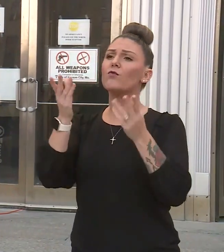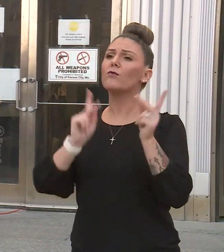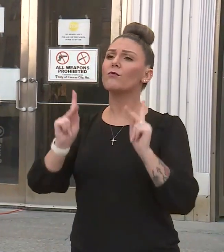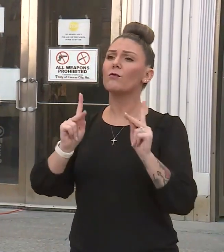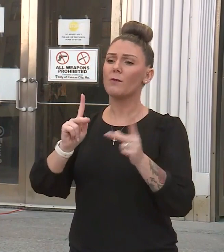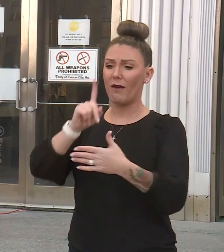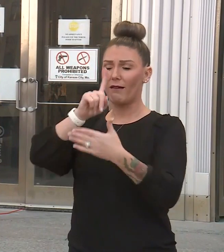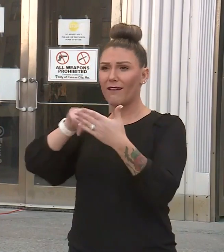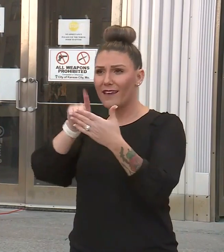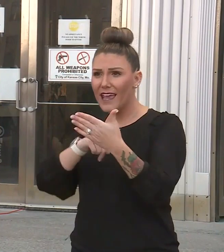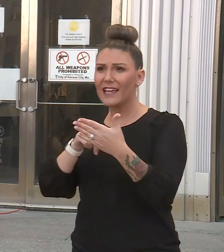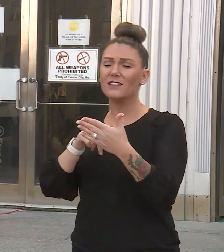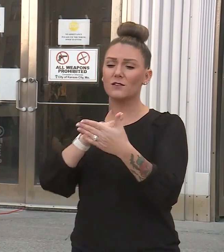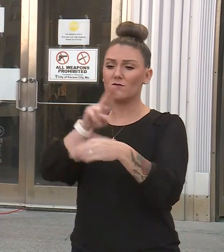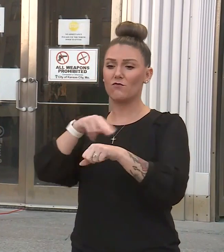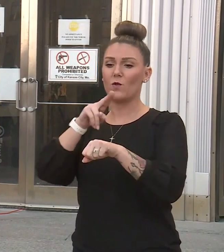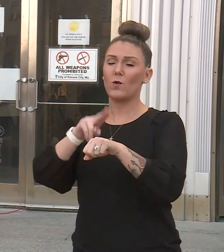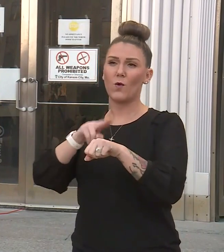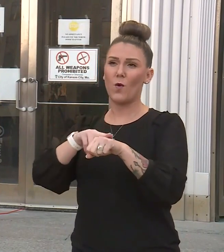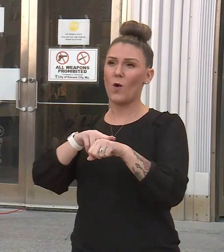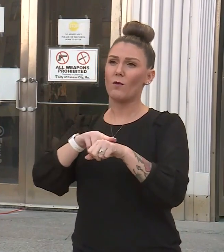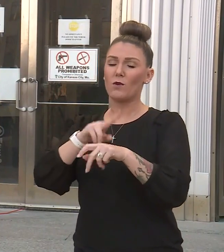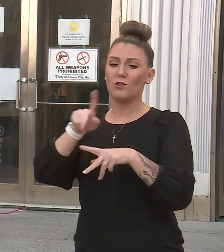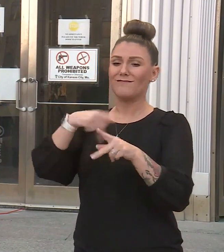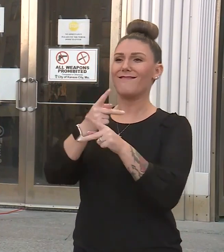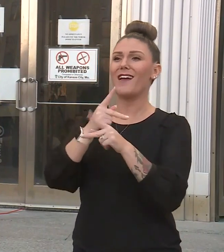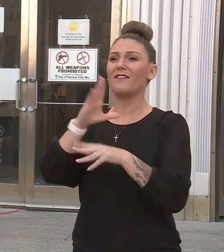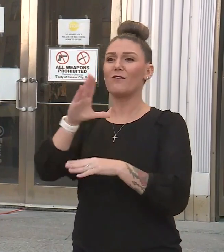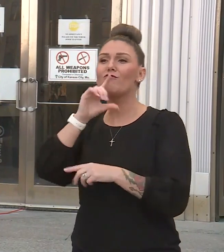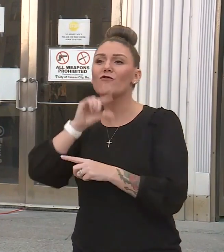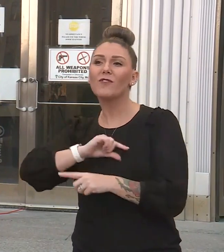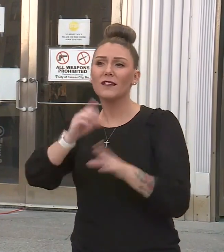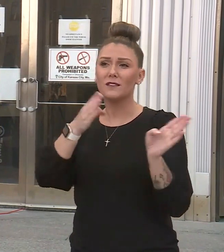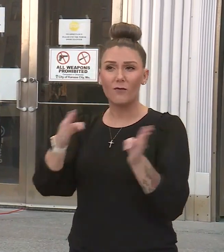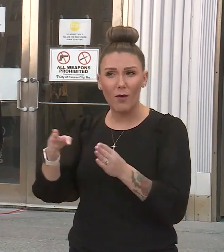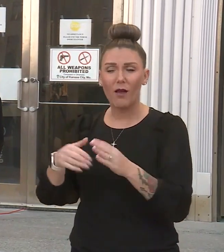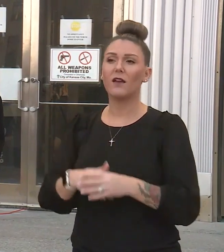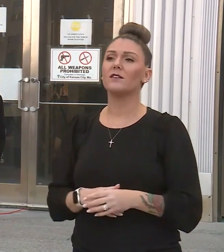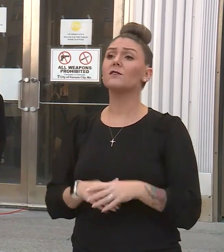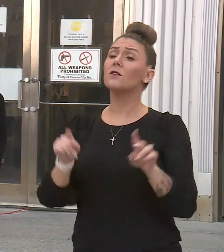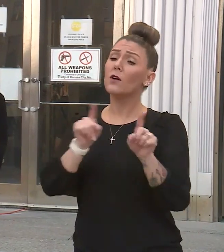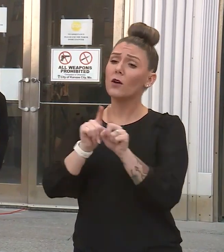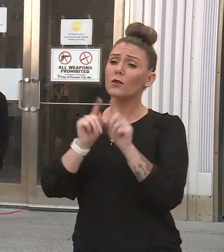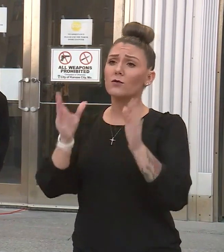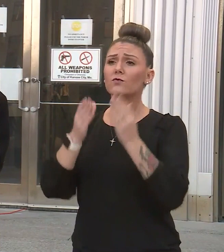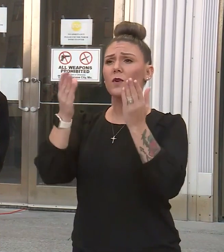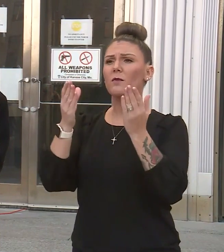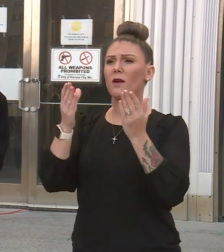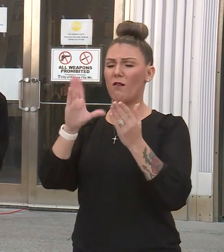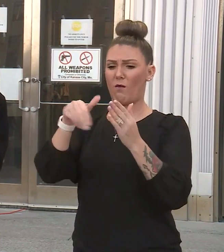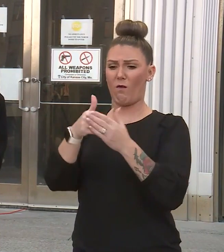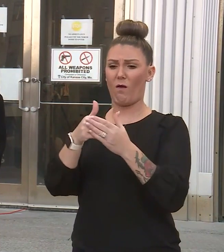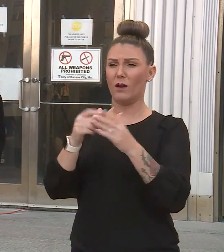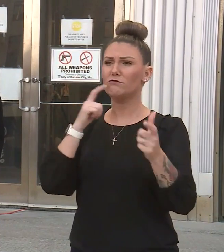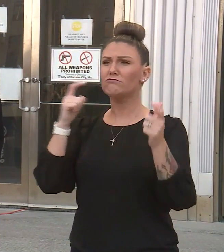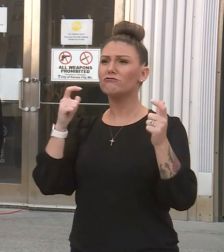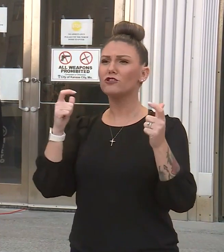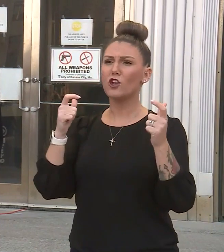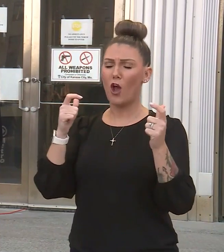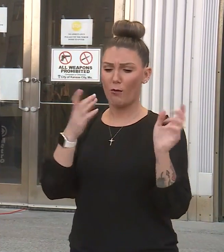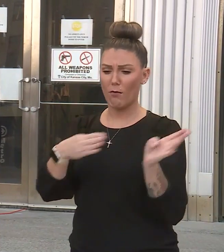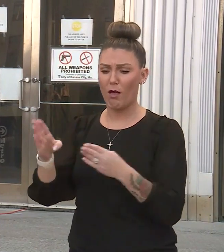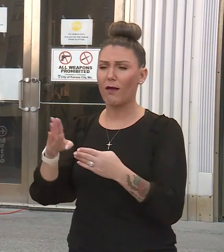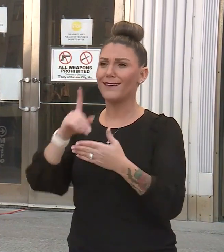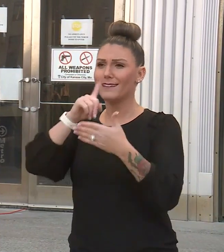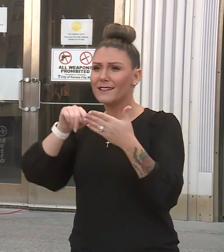cancel at least the normal version of their Thanksgiving plans. We also recommend that all other large event plans be